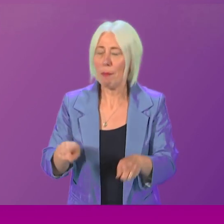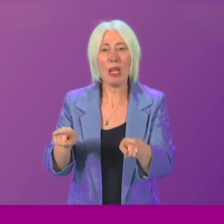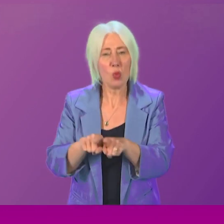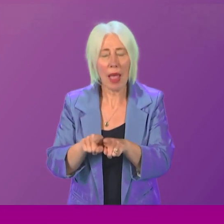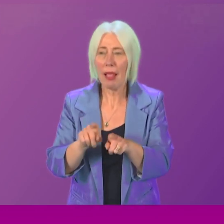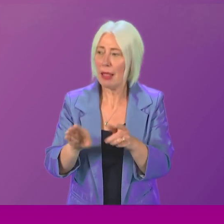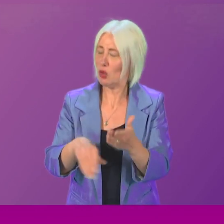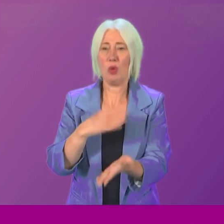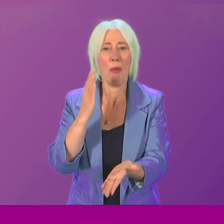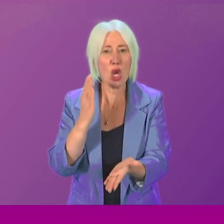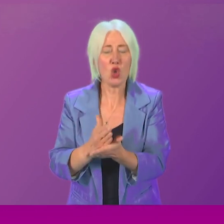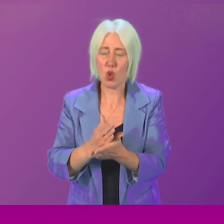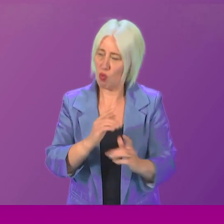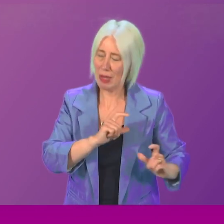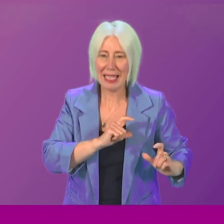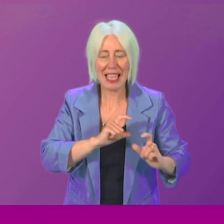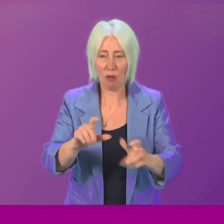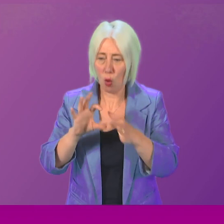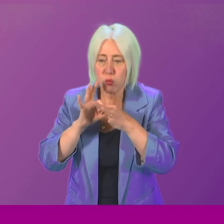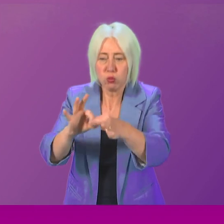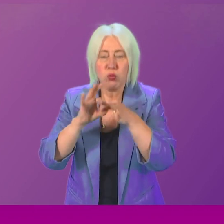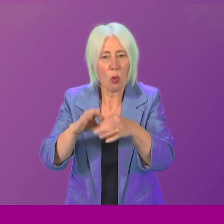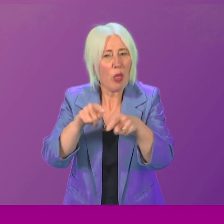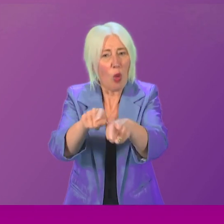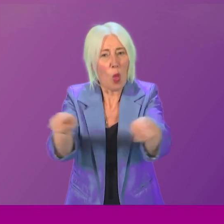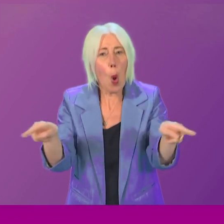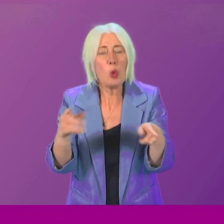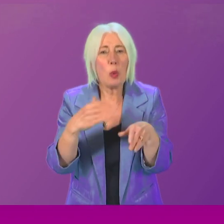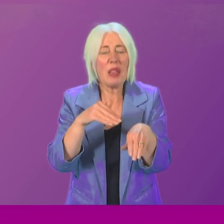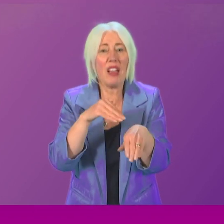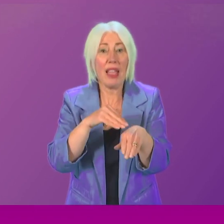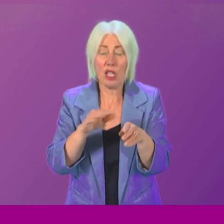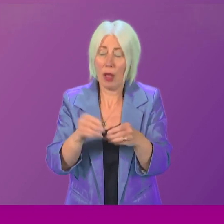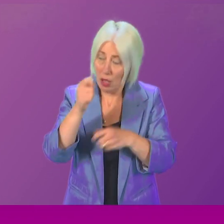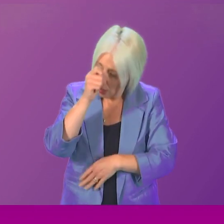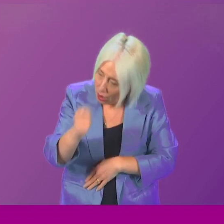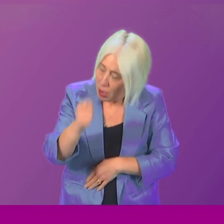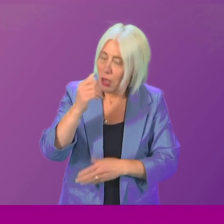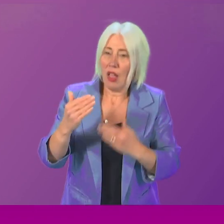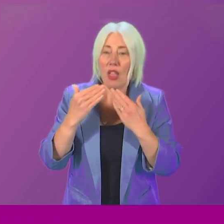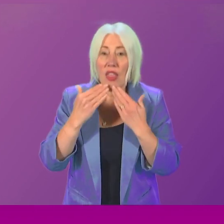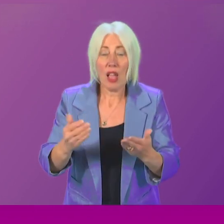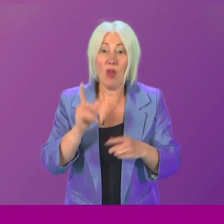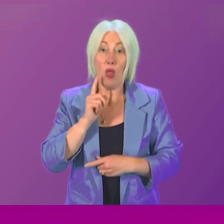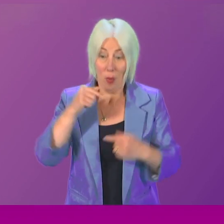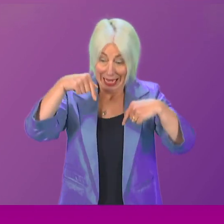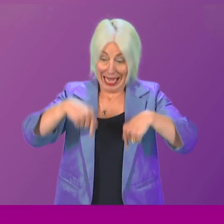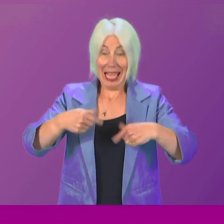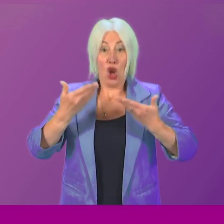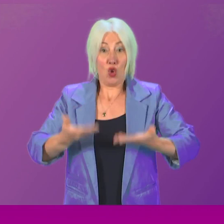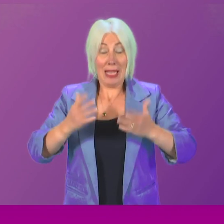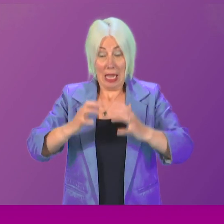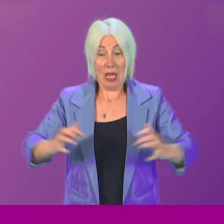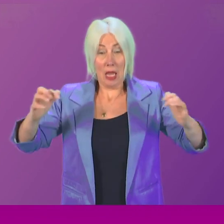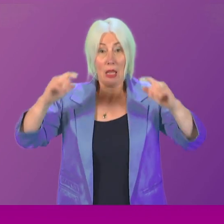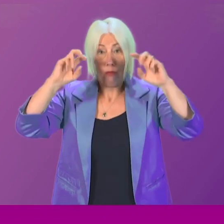that we continue to work with those affected and I, again, pay tribute to the women with us in the gallery today and to the many